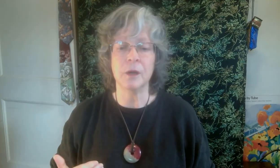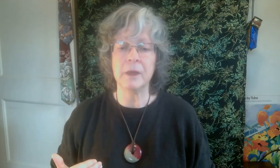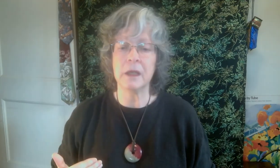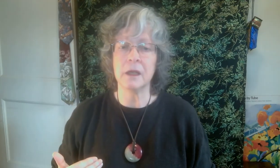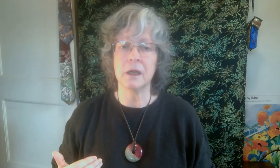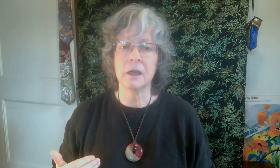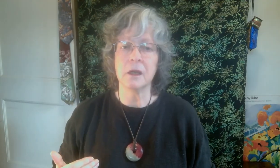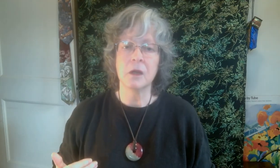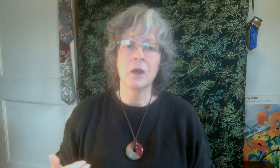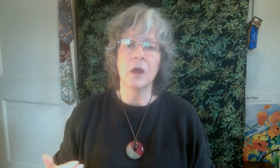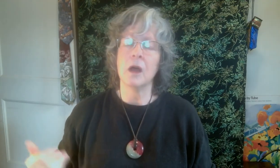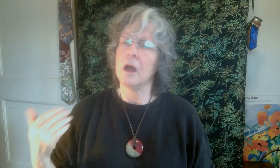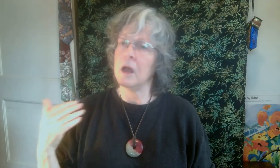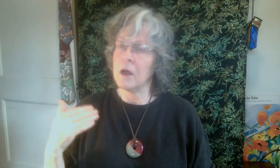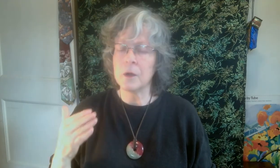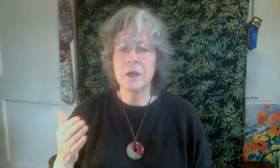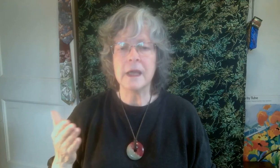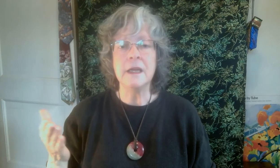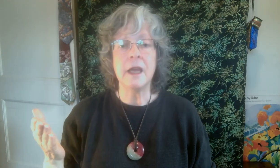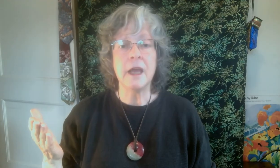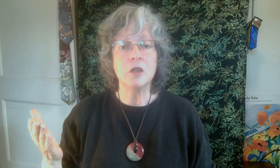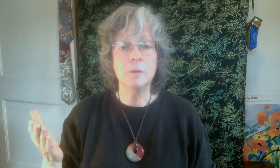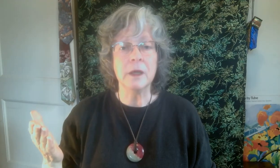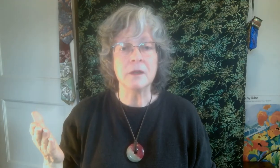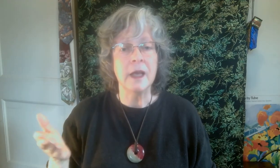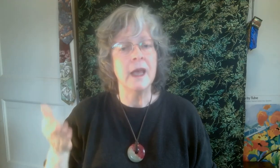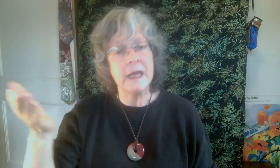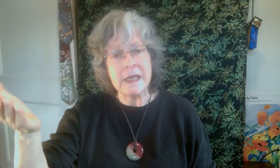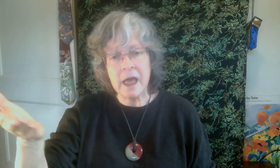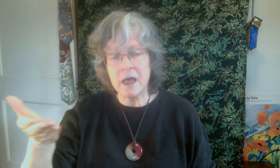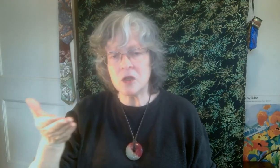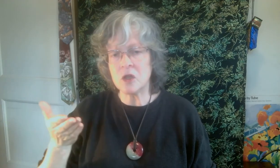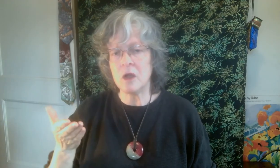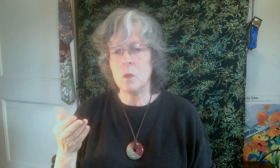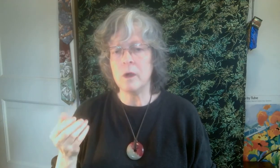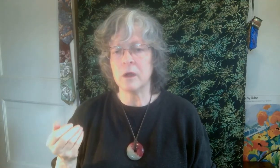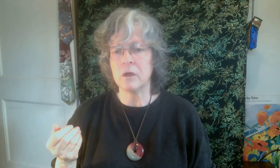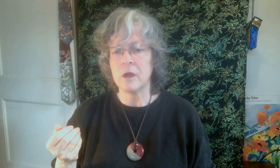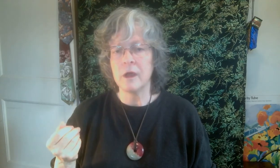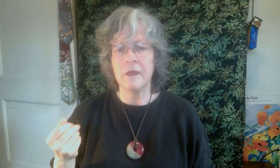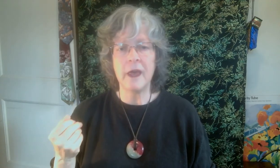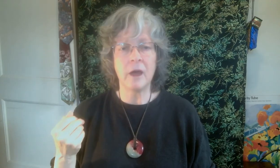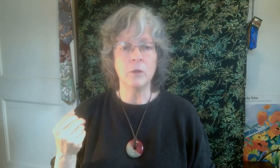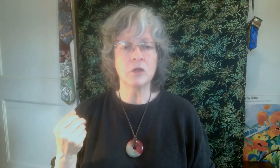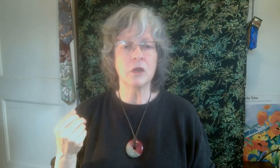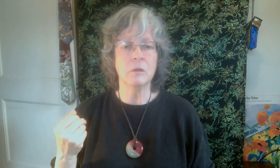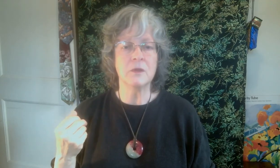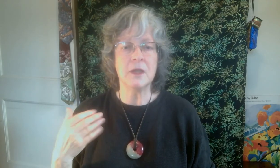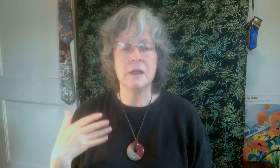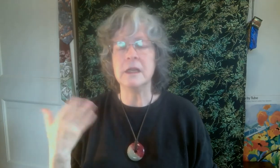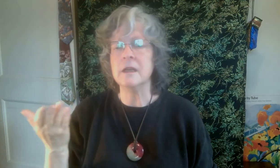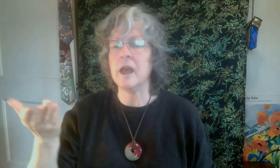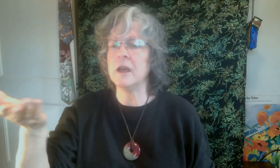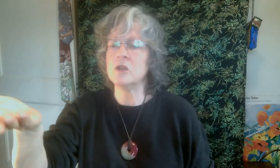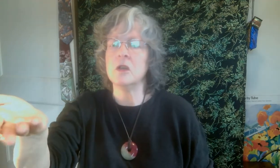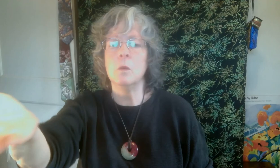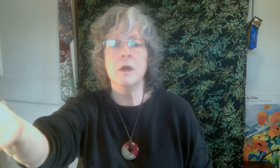in. Engagement. Engaging with that which comes in. Engaging with